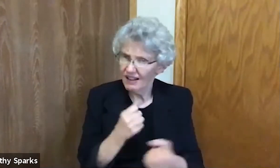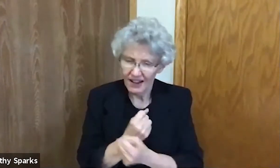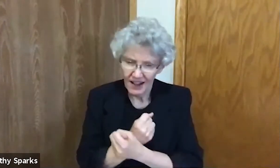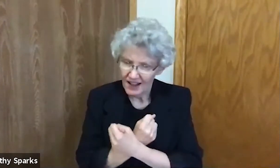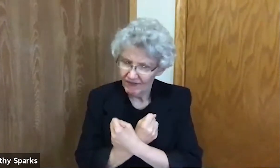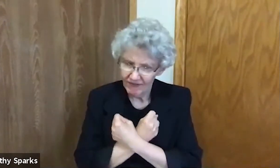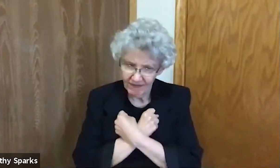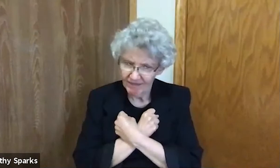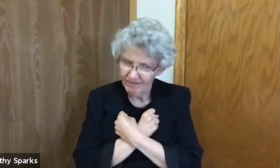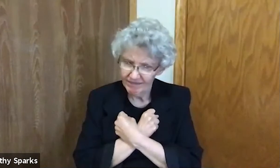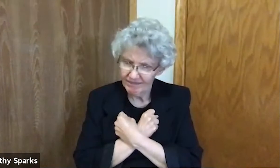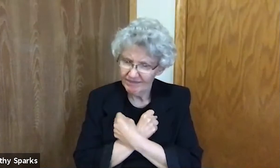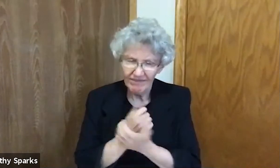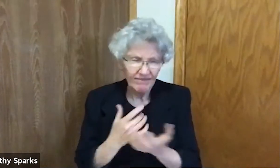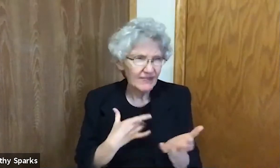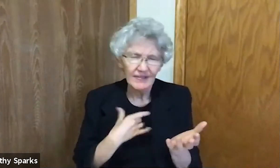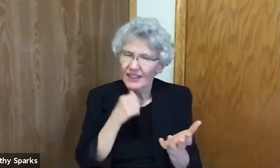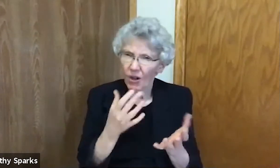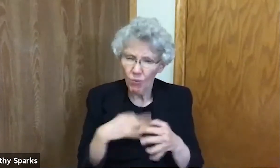For those who struggle each day for crumbs.